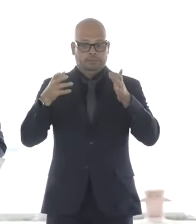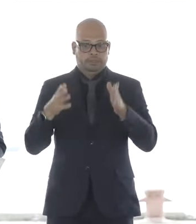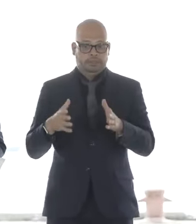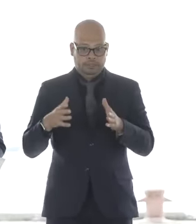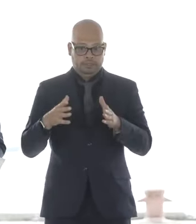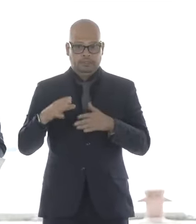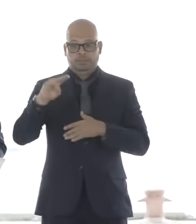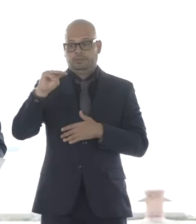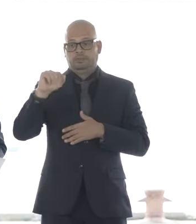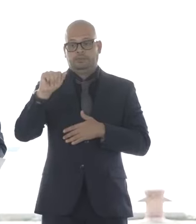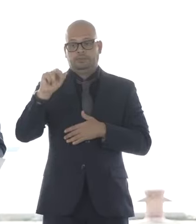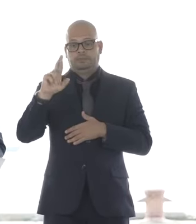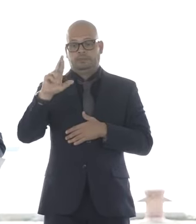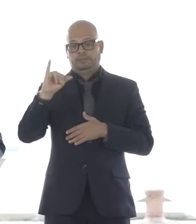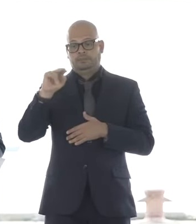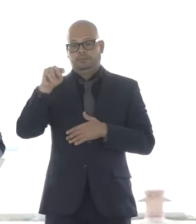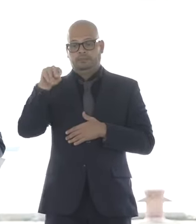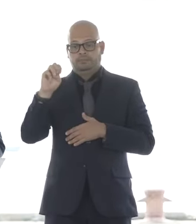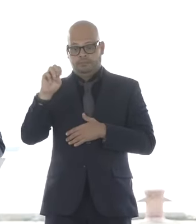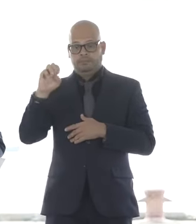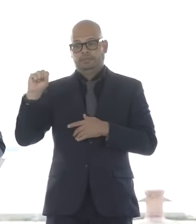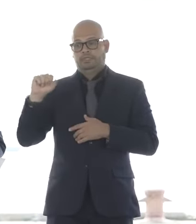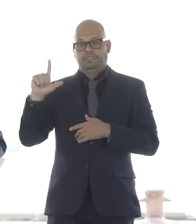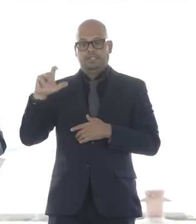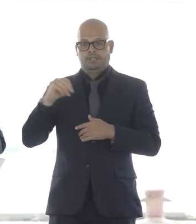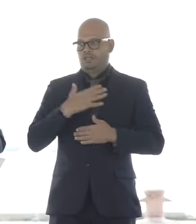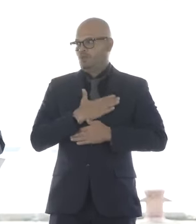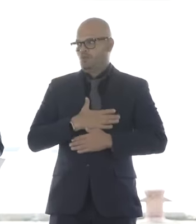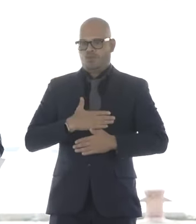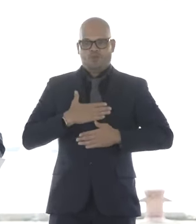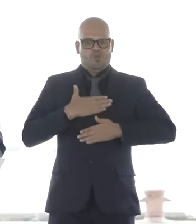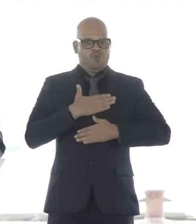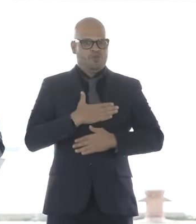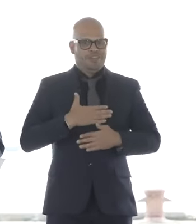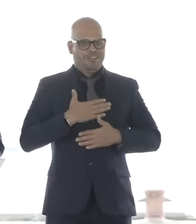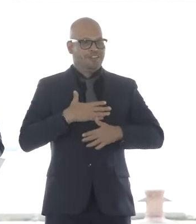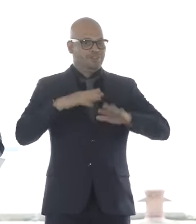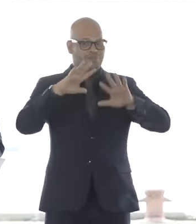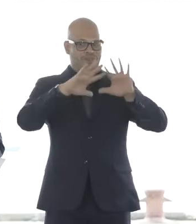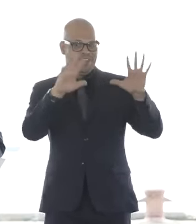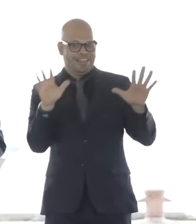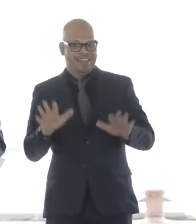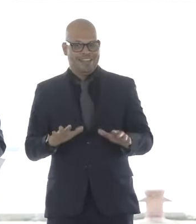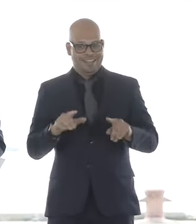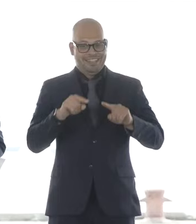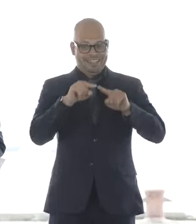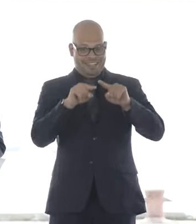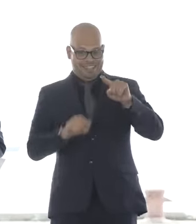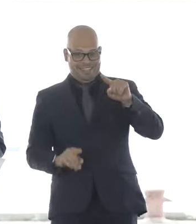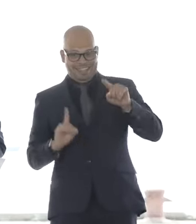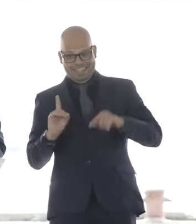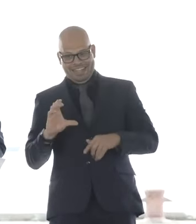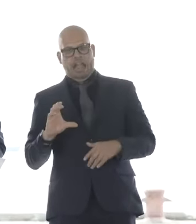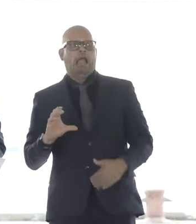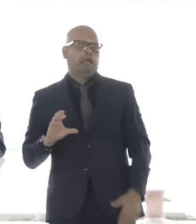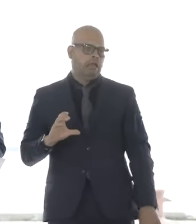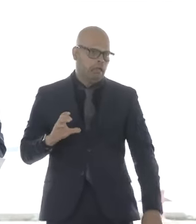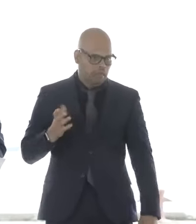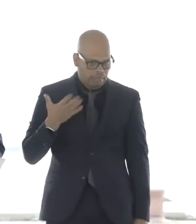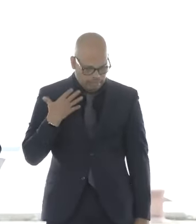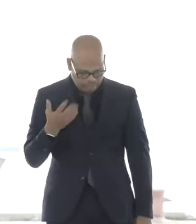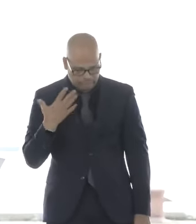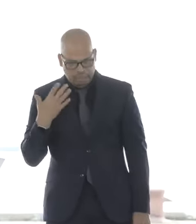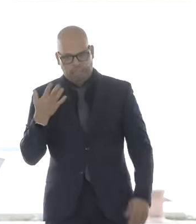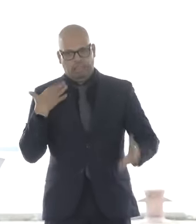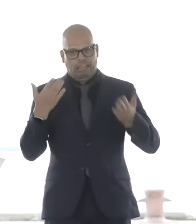I have to say I'm enjoying this weather from being down in the hazy, hot, and humid D.C. weather. On behalf of the Department of Transportation